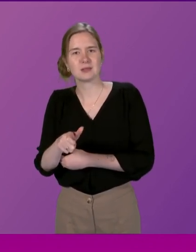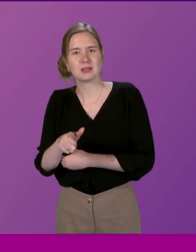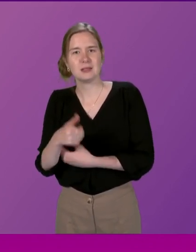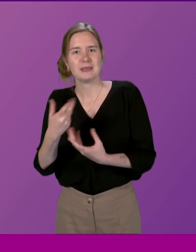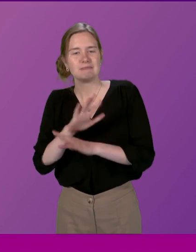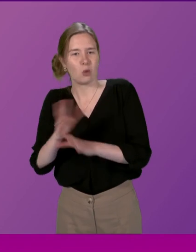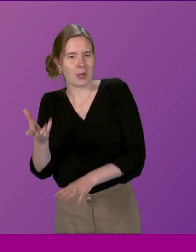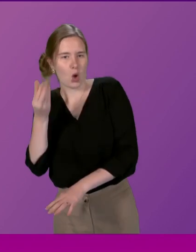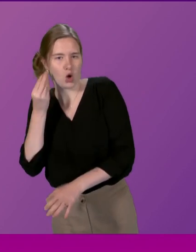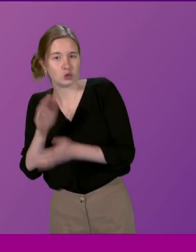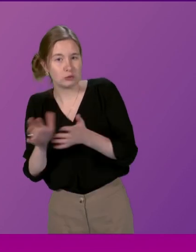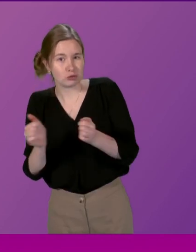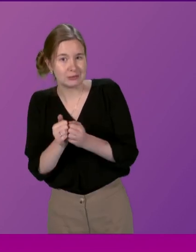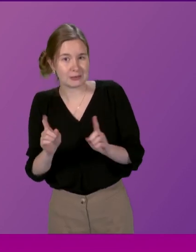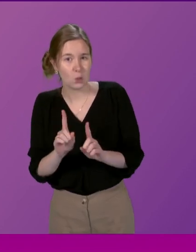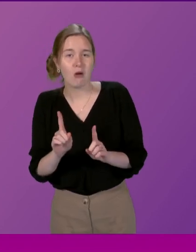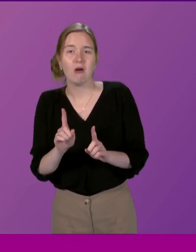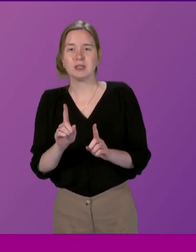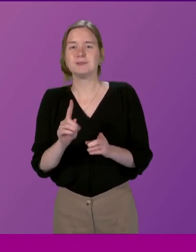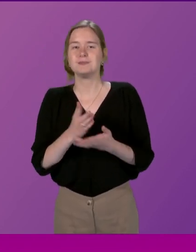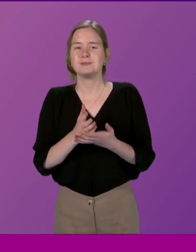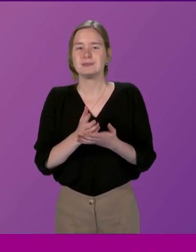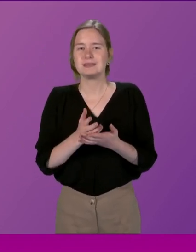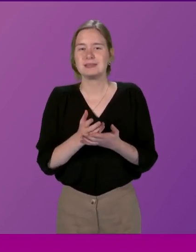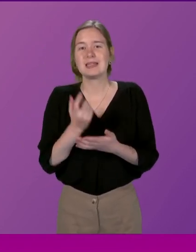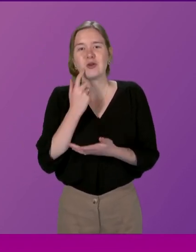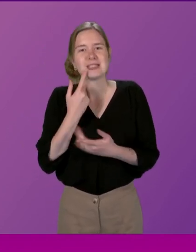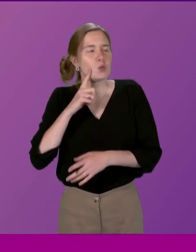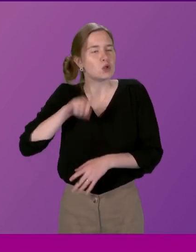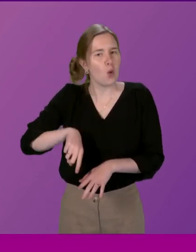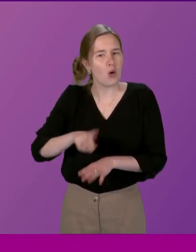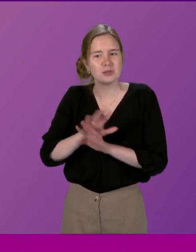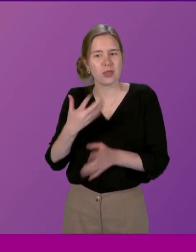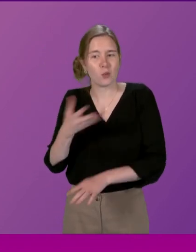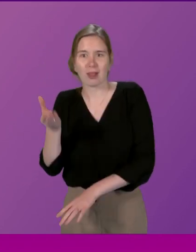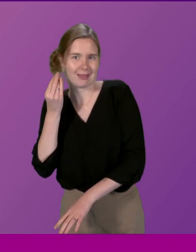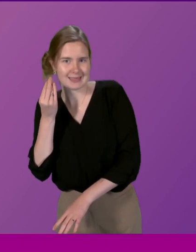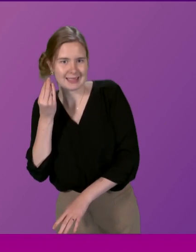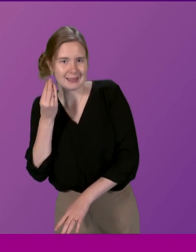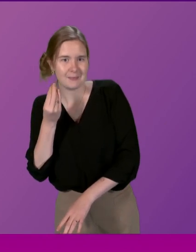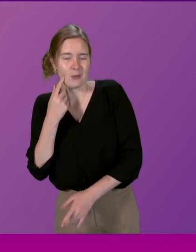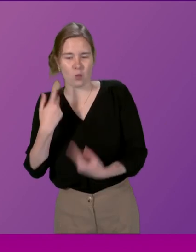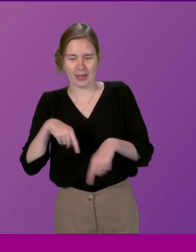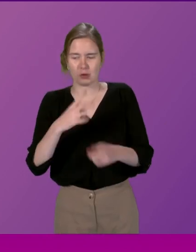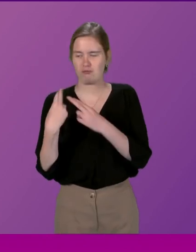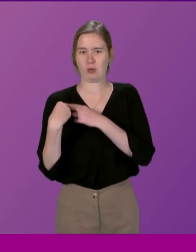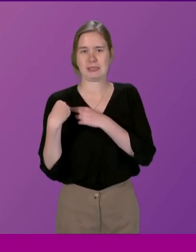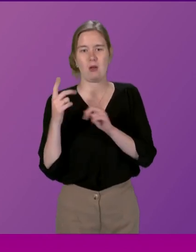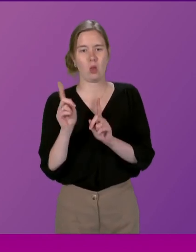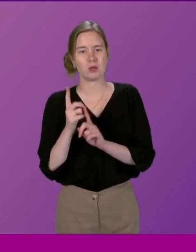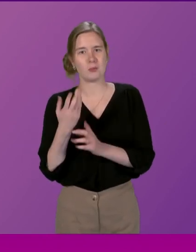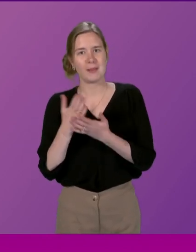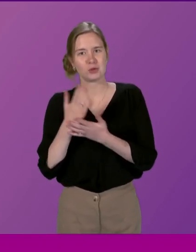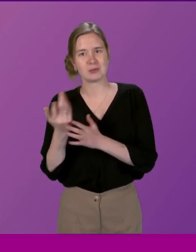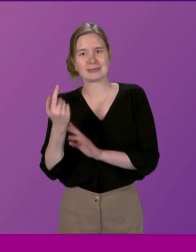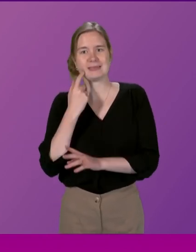heard. Would he agree that actually sometimes they're easy to ignore, it's not that they're seldom heard, and that we've got a responsibility to make it easy